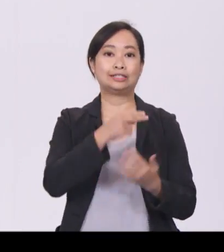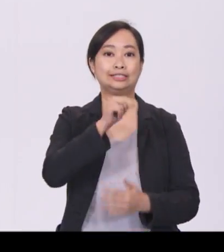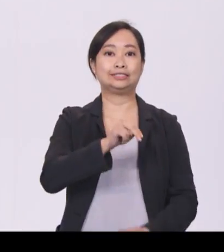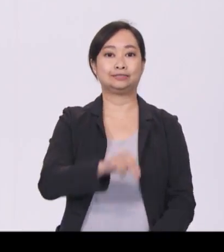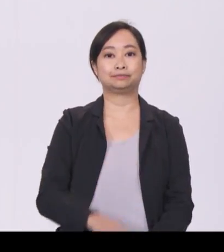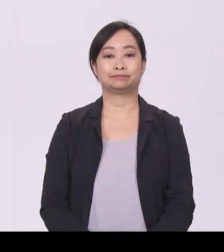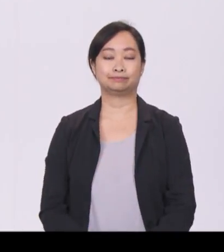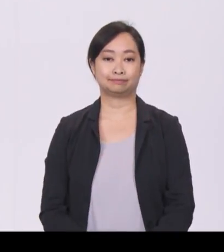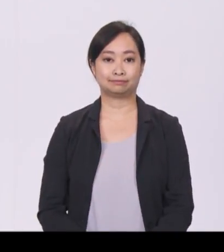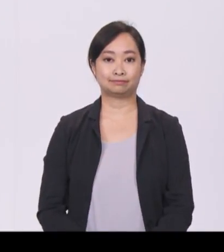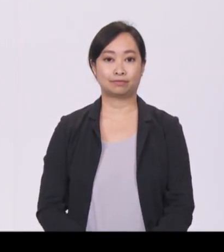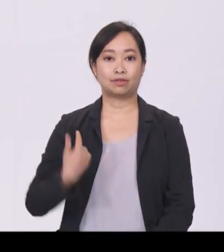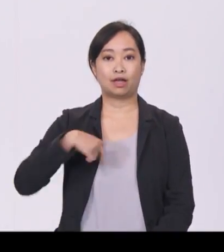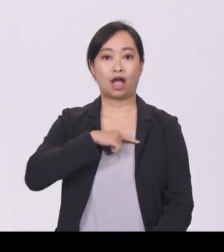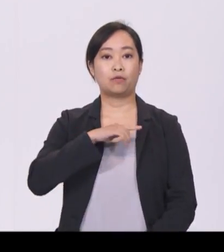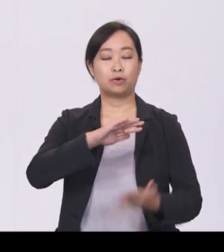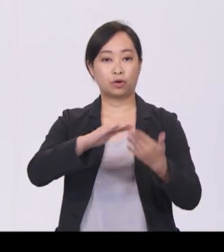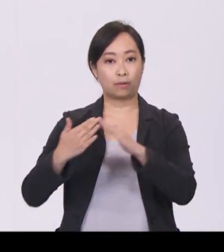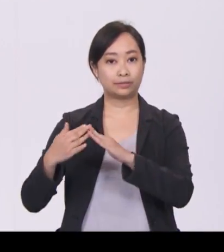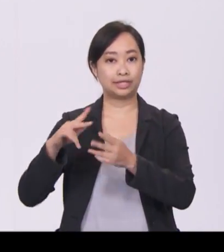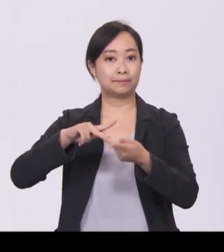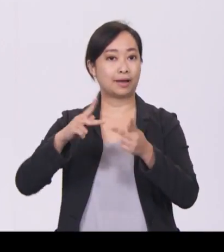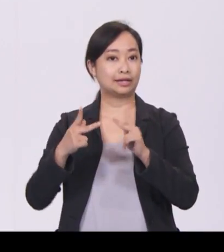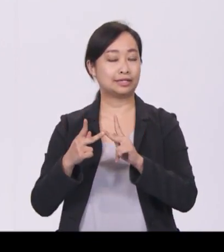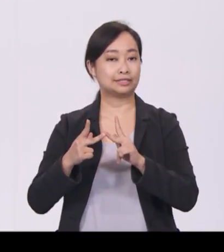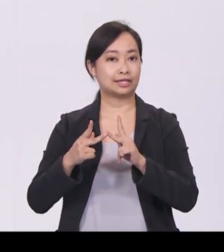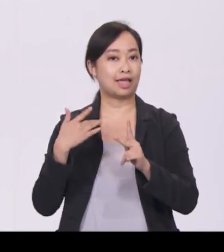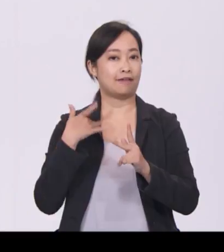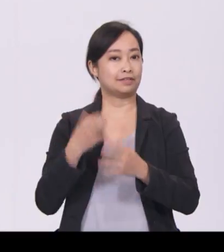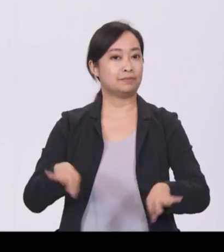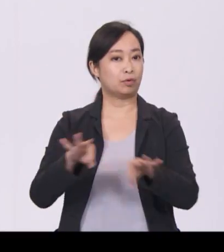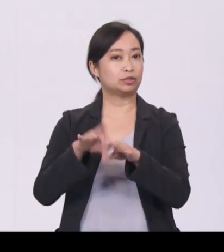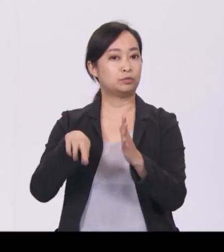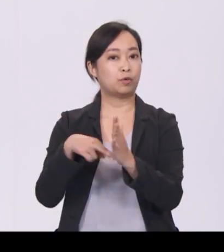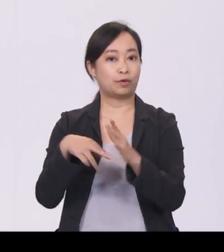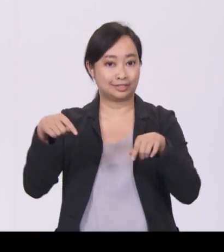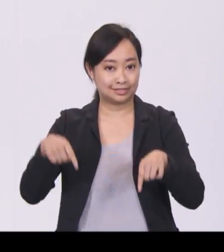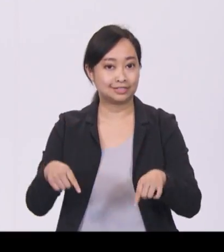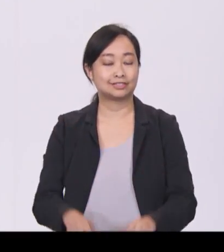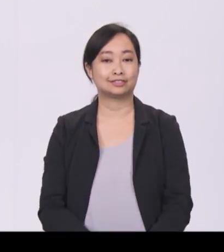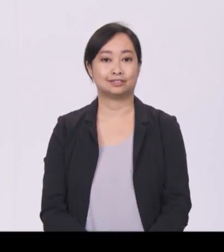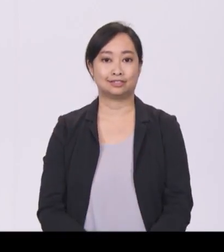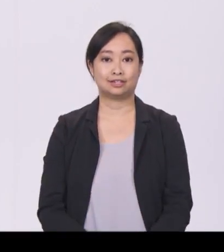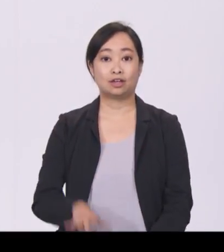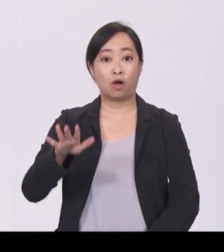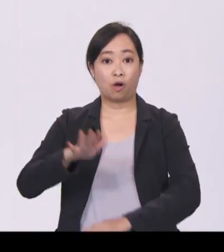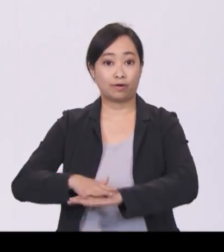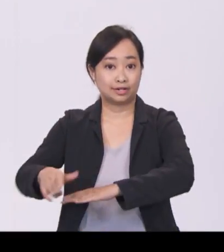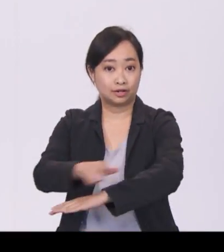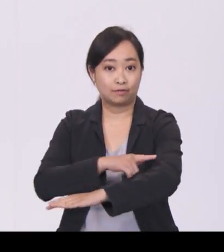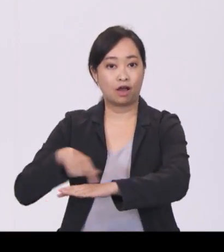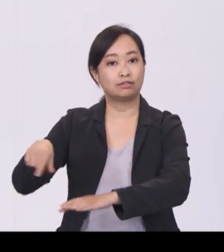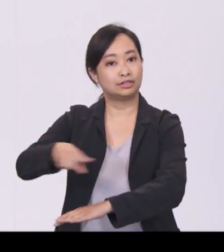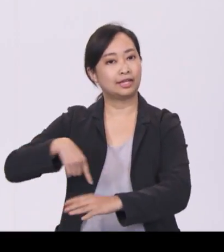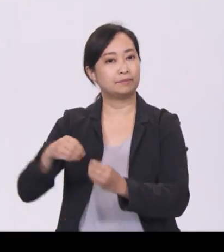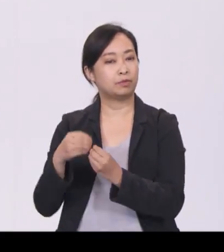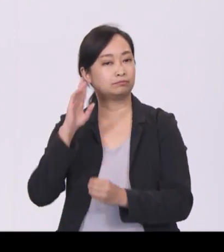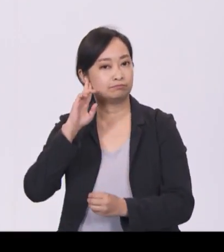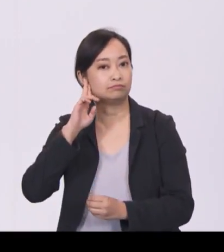Our community partners play an important role in this. Big on the ground, they are more attuned to the specific needs of